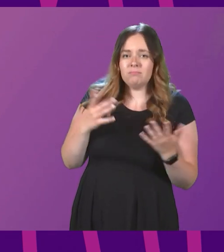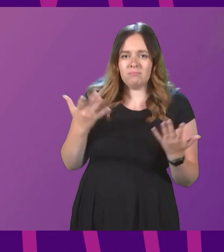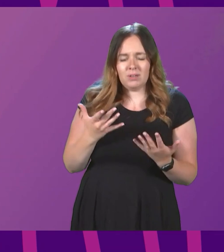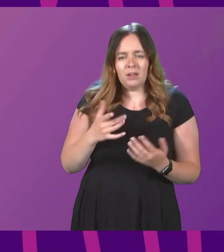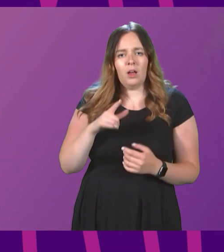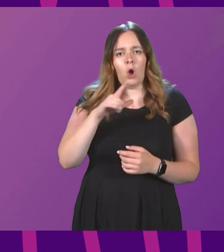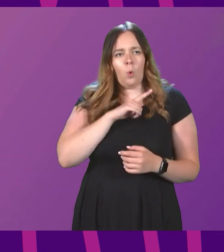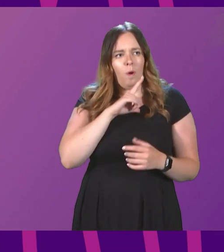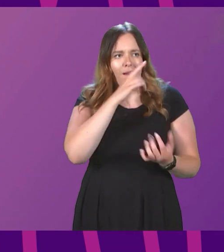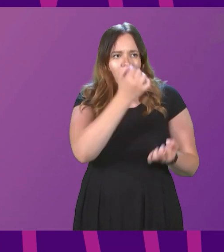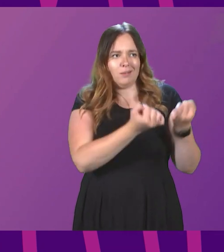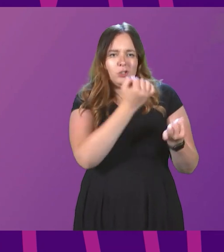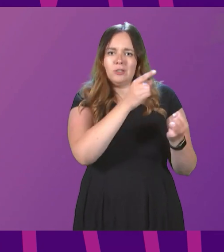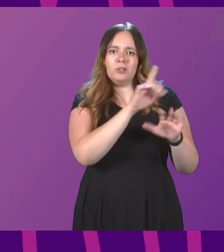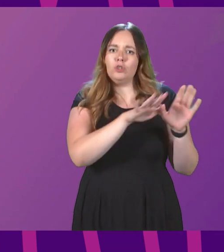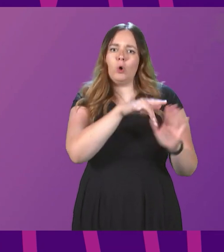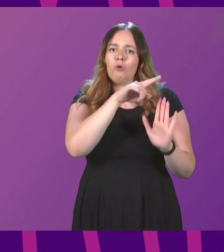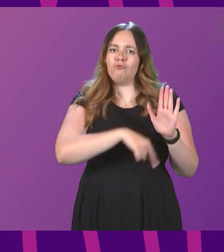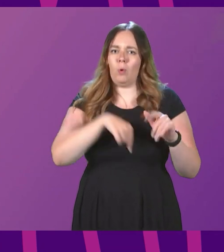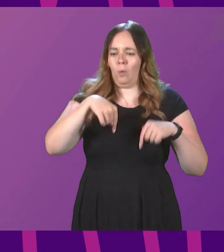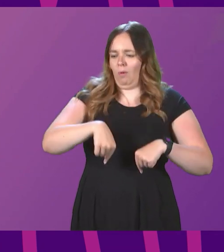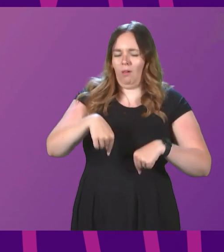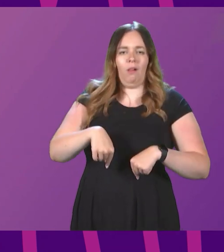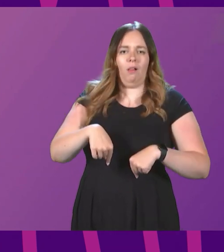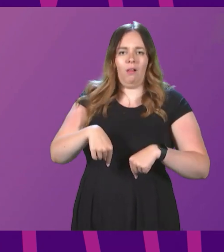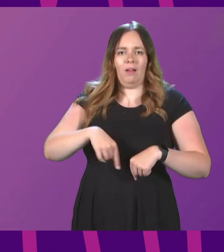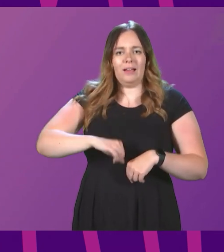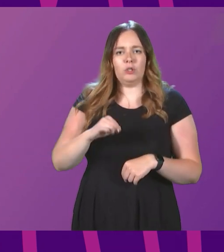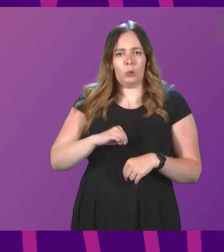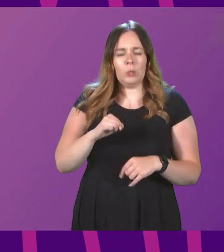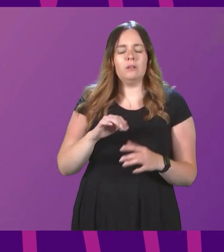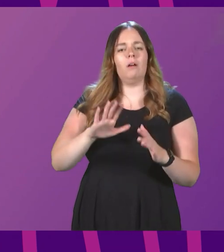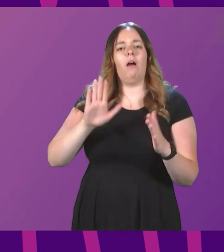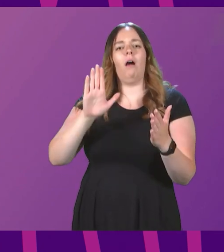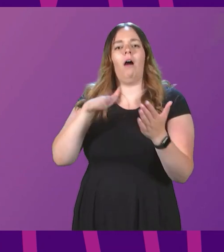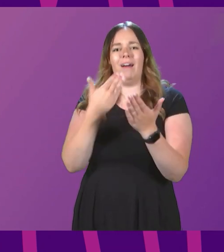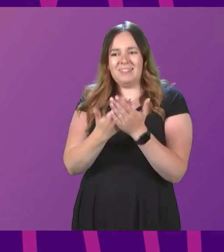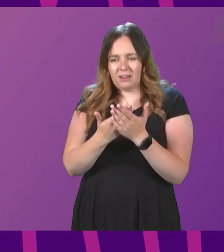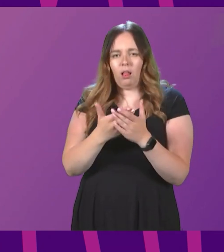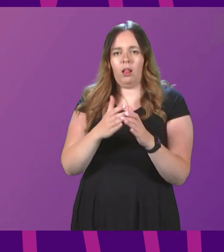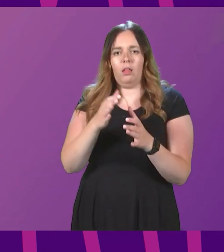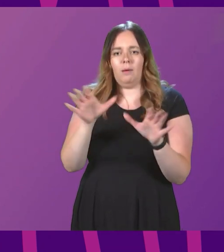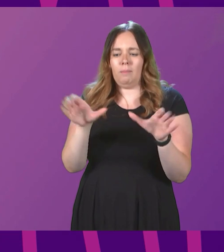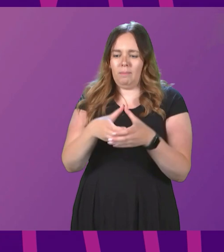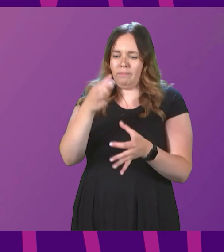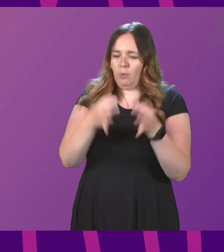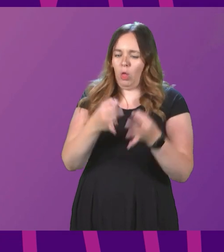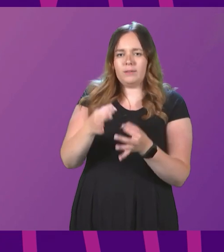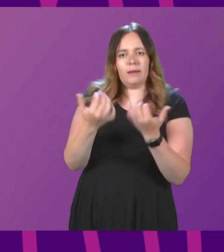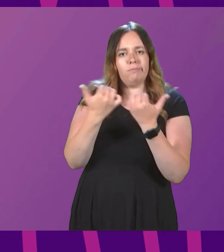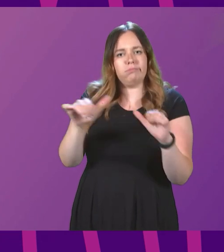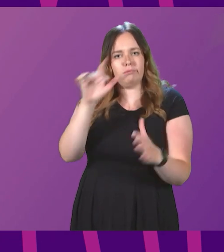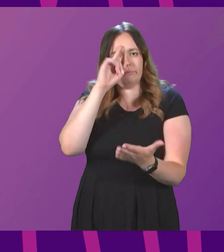subjudici rules don't apply in Scottish proceedings until parties' pleadings have been finalised. First Minister.